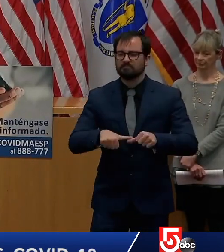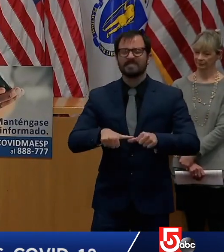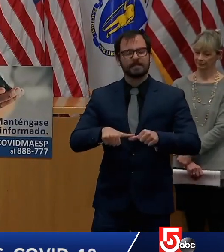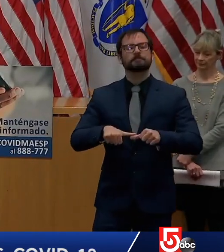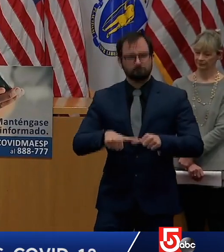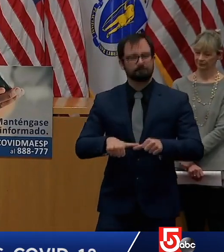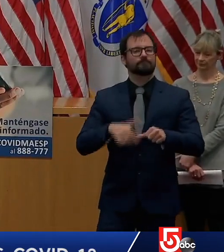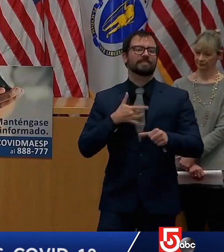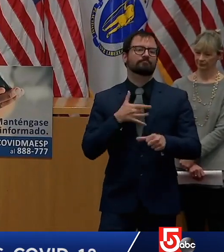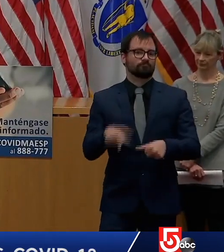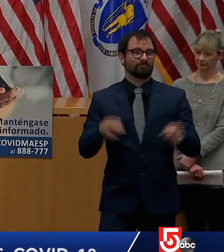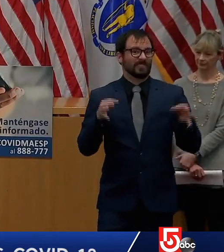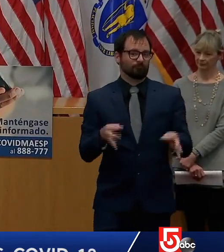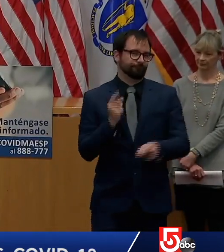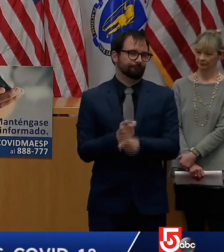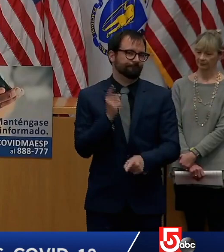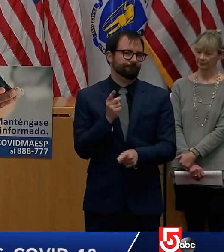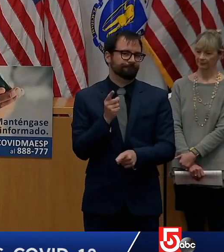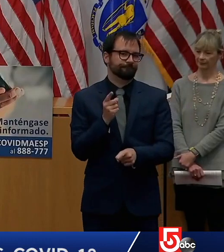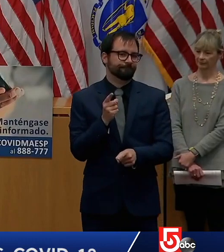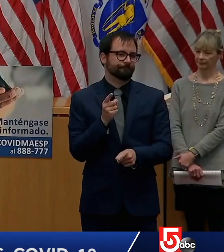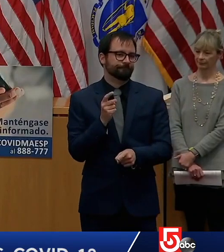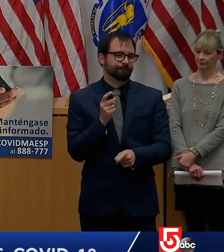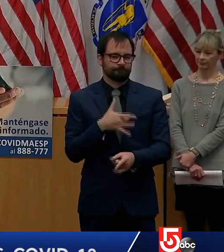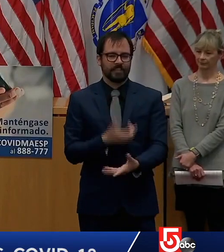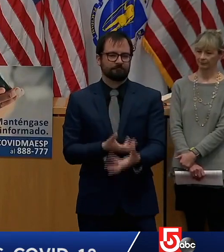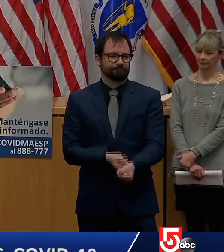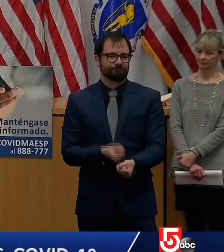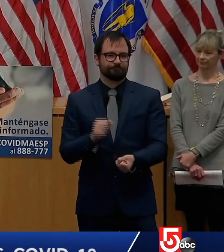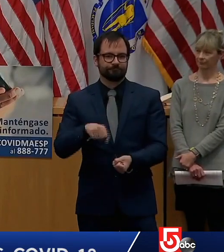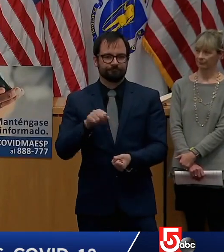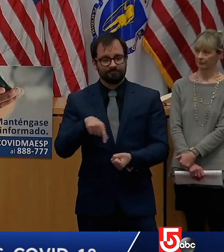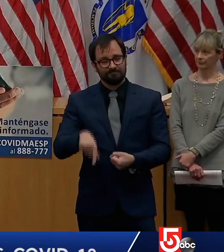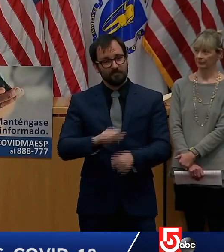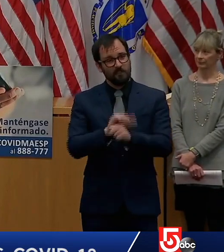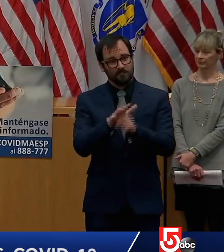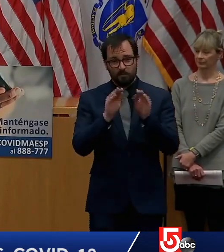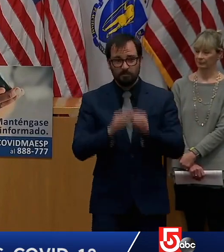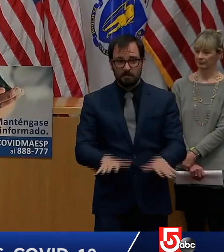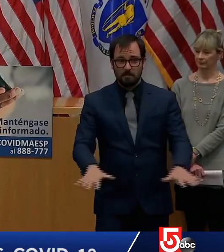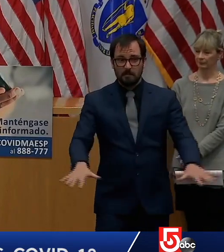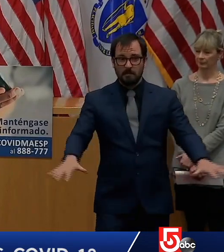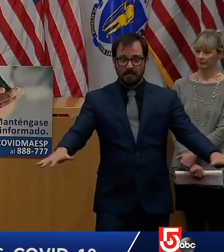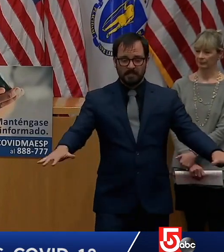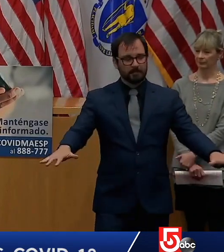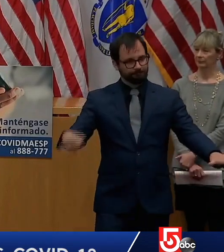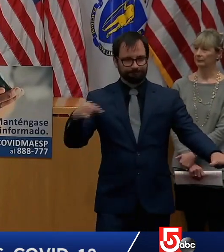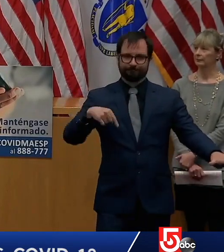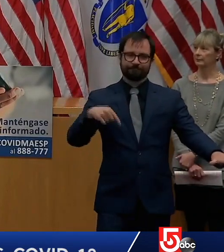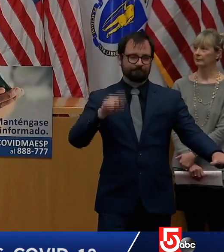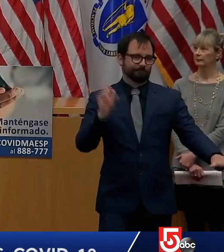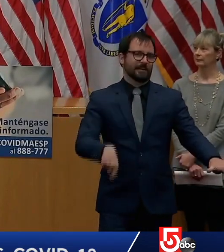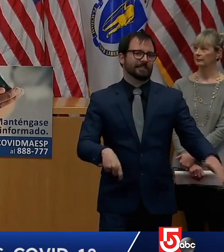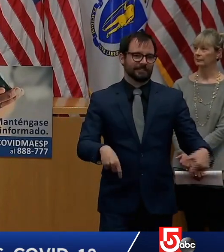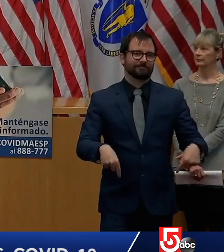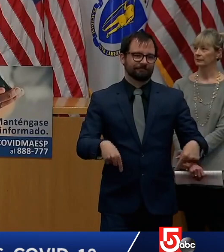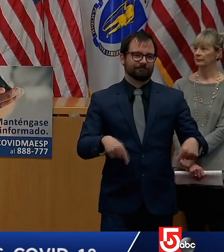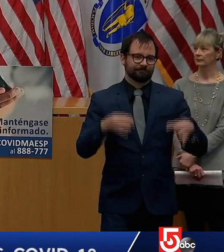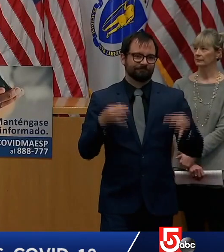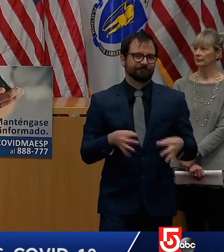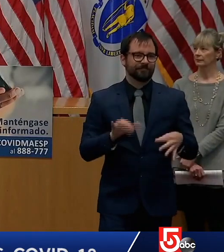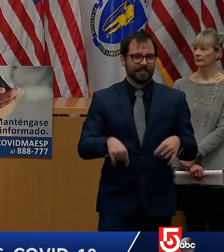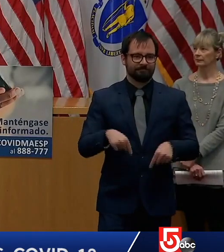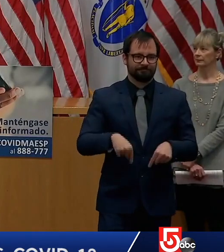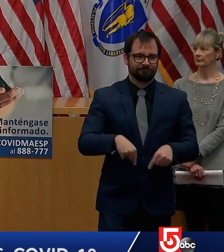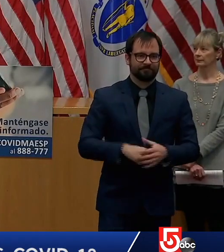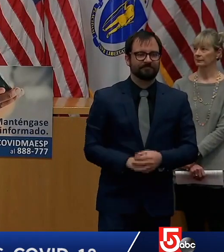pandemic and at this point in time there is no authoritative guidance or advisories with respect to how